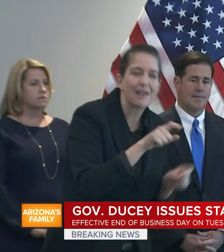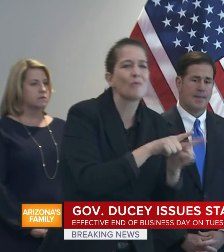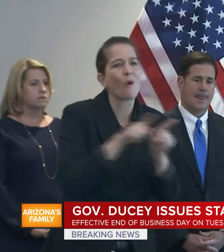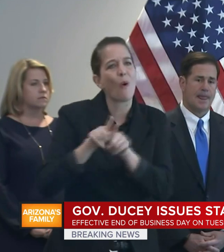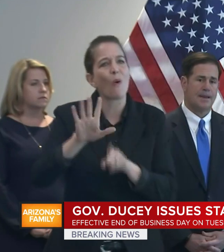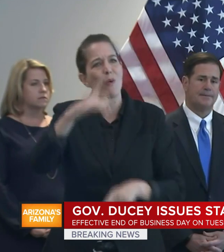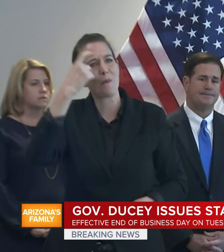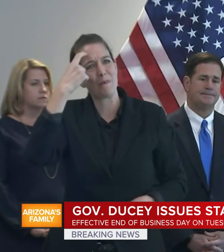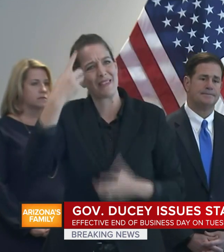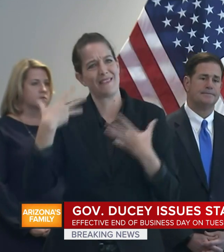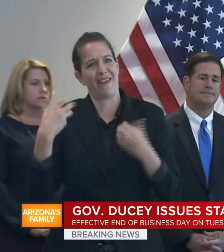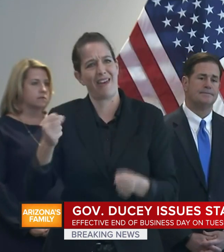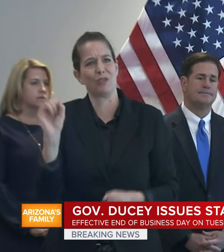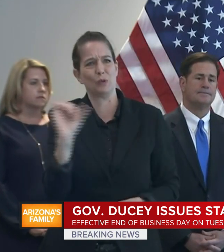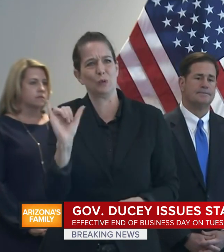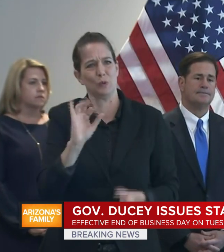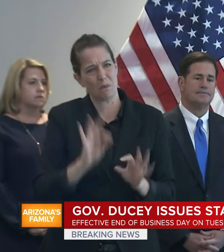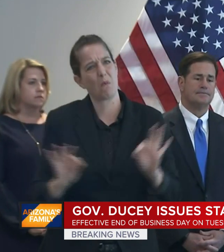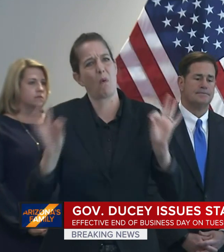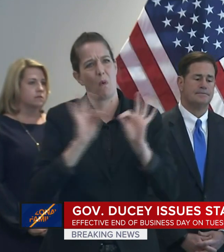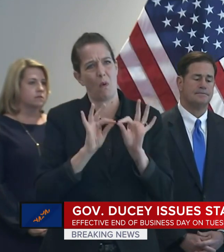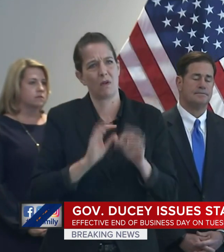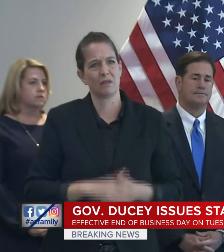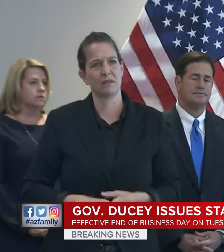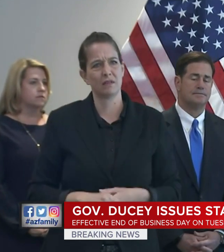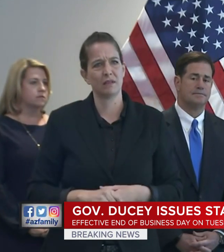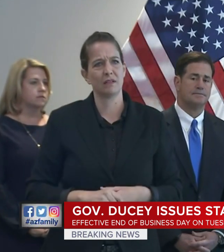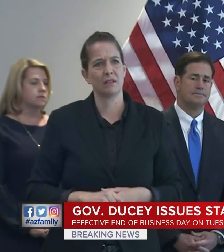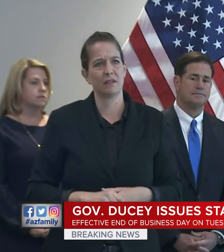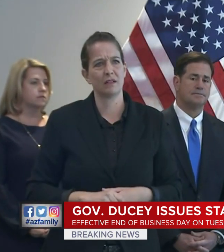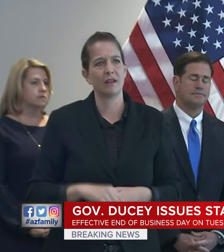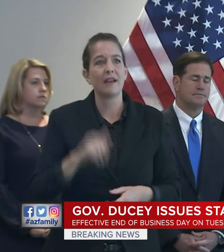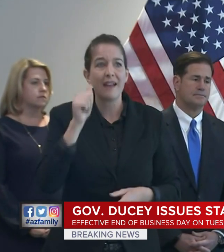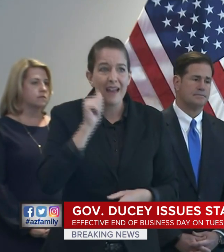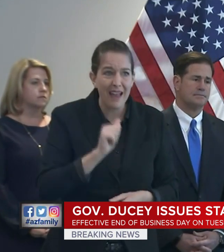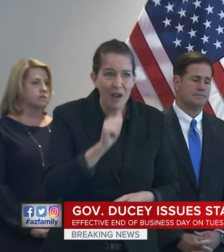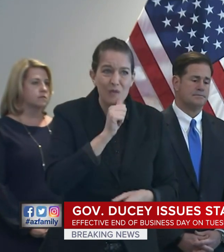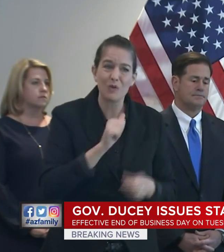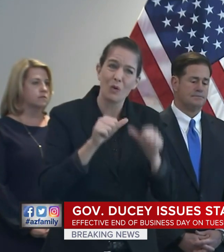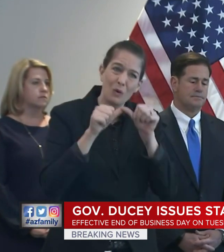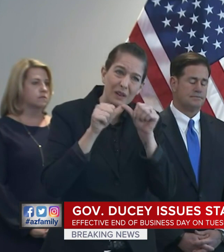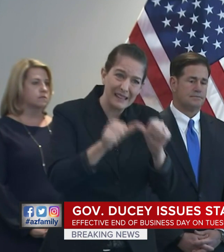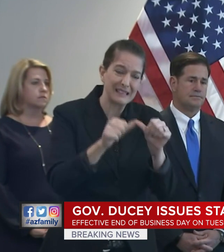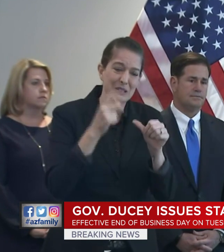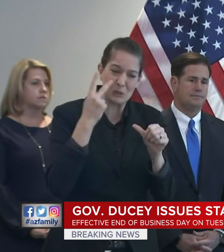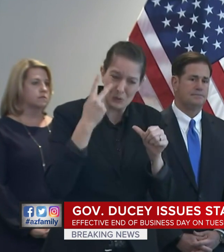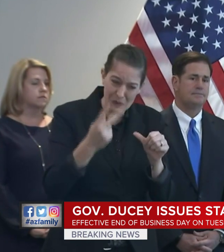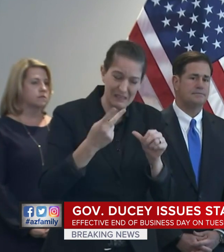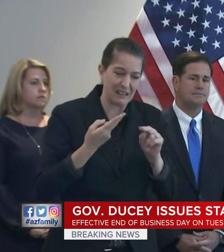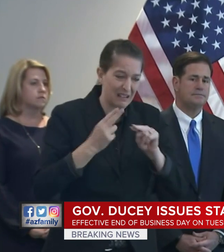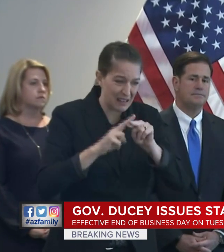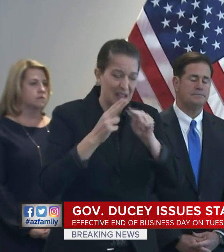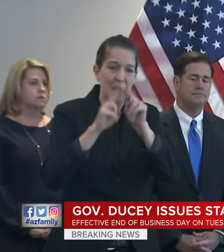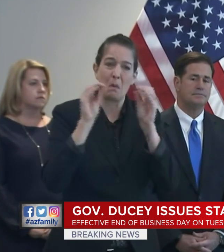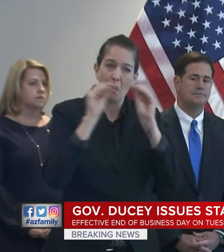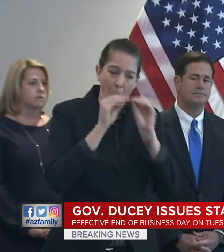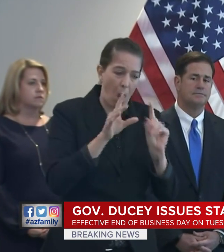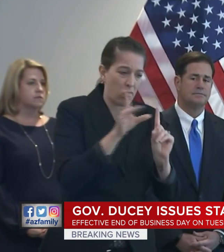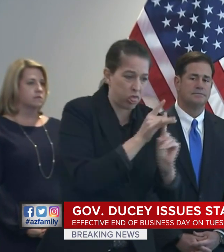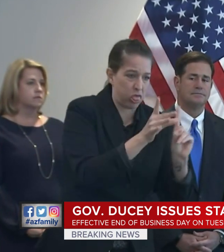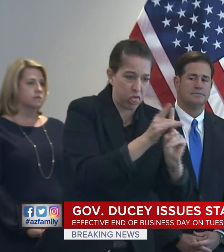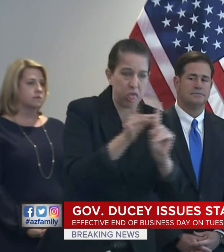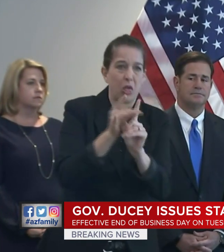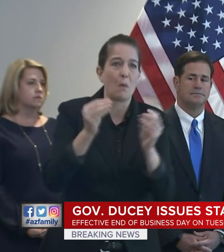Arizona, much like the rest of the nation, continues to see an increase in cases and deaths. It has now impacted all of Arizona with